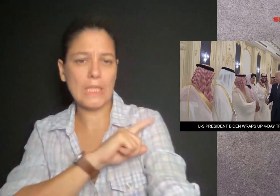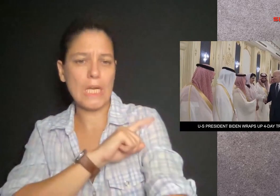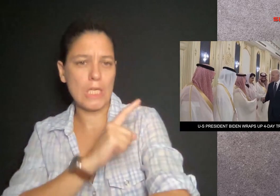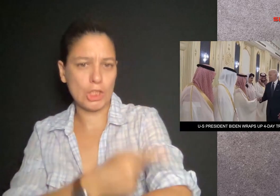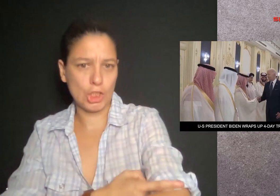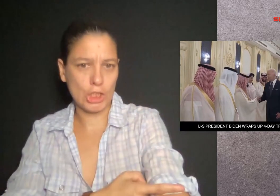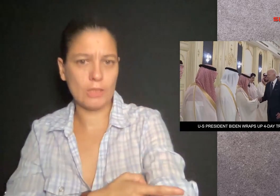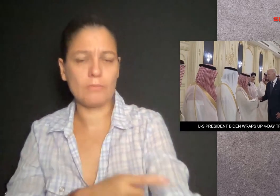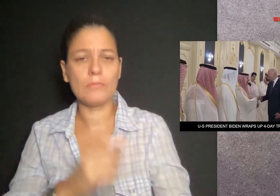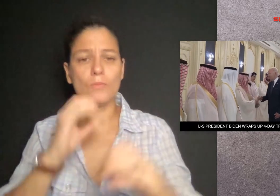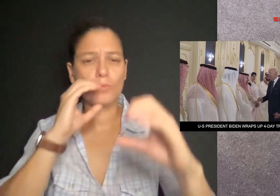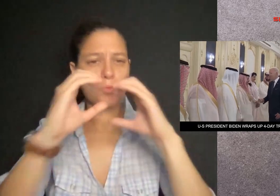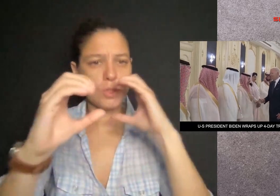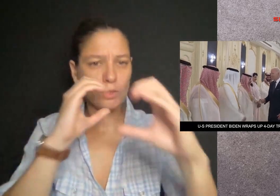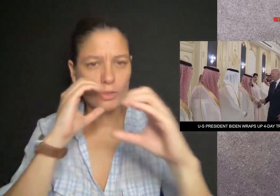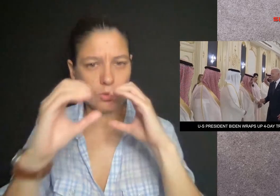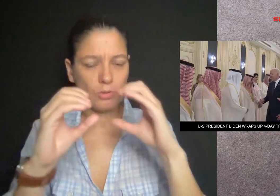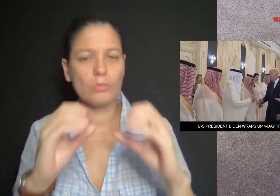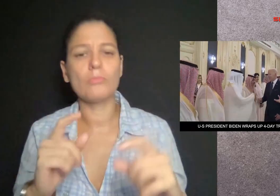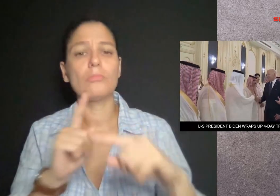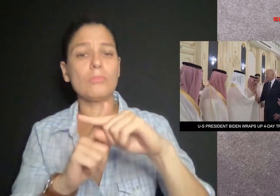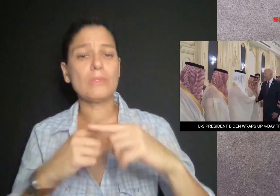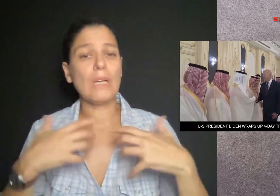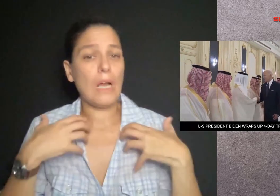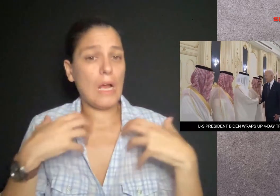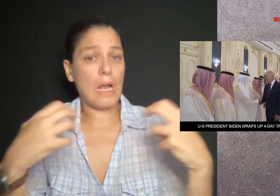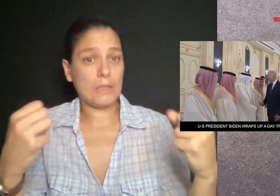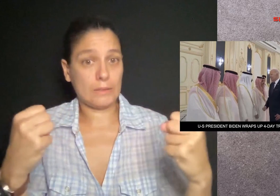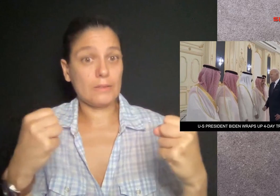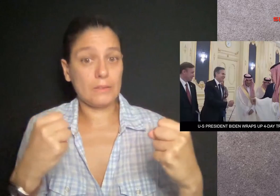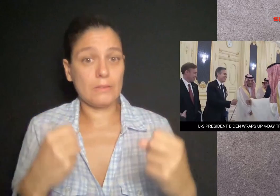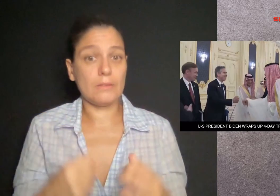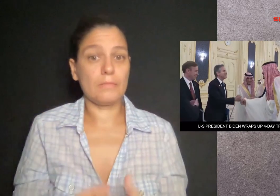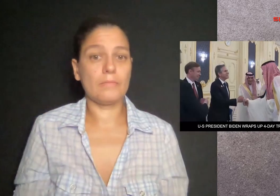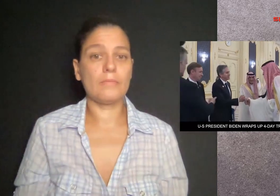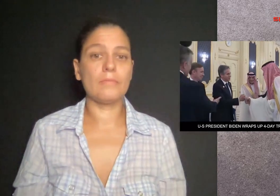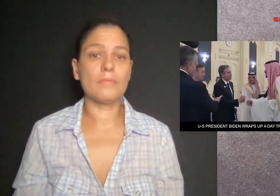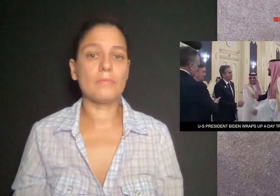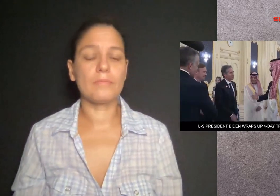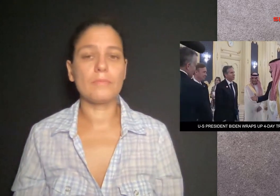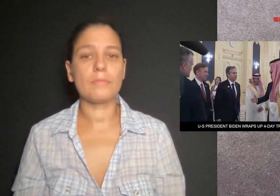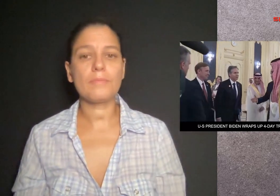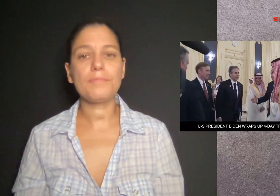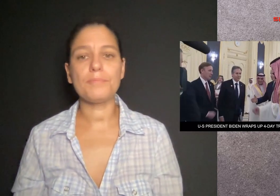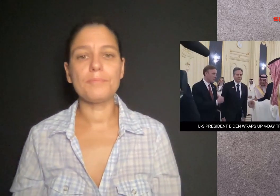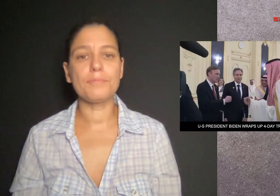the area of space, investment, energy, communications, and health.